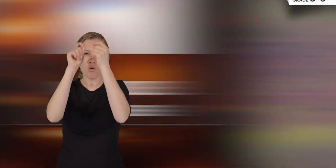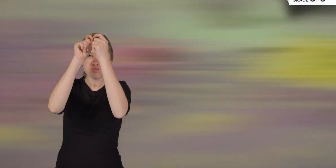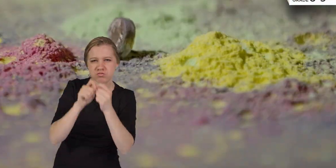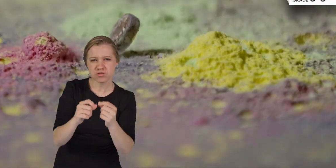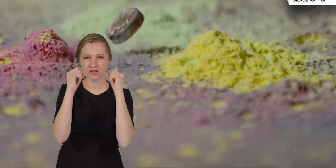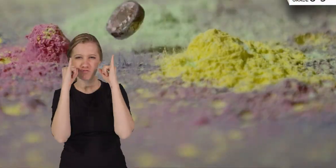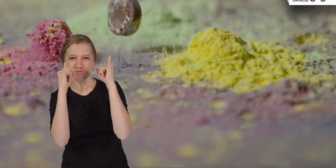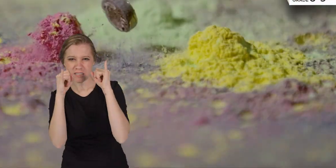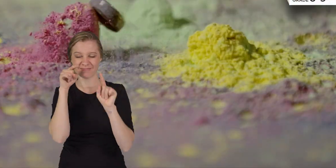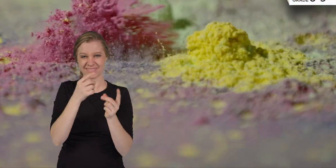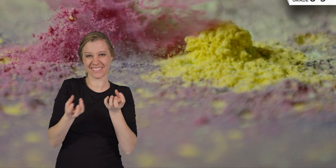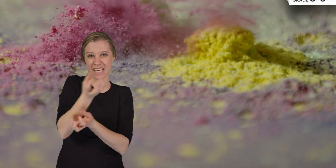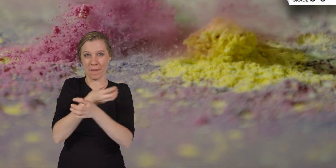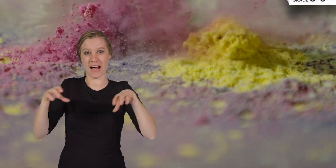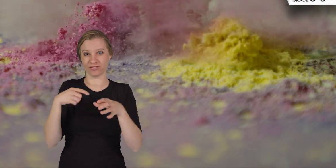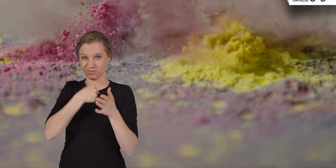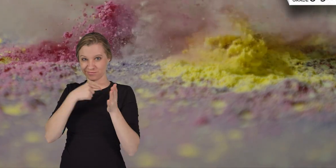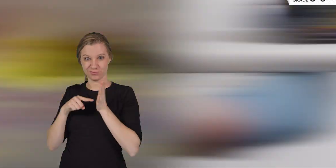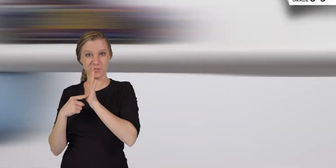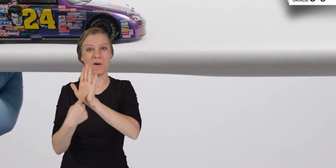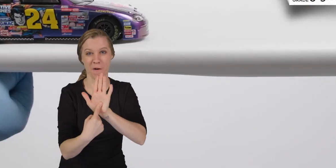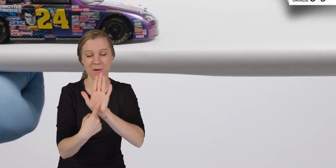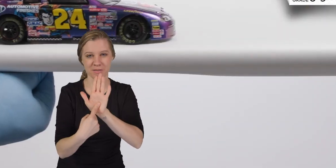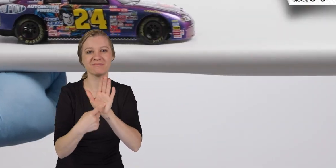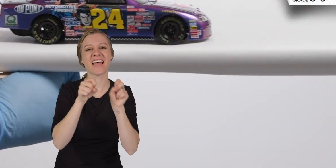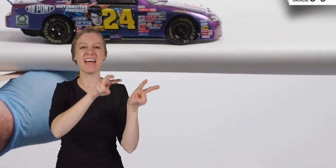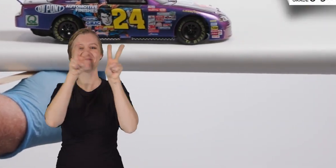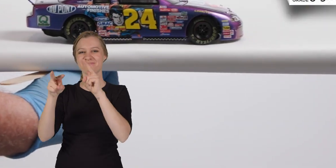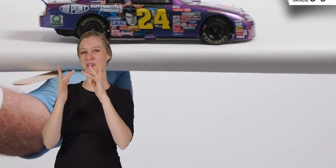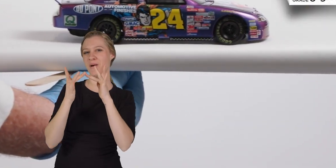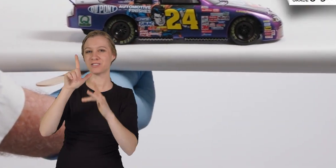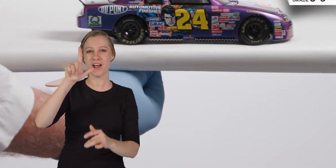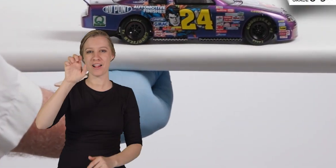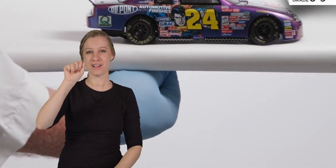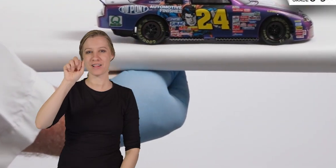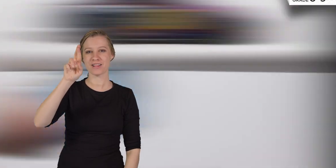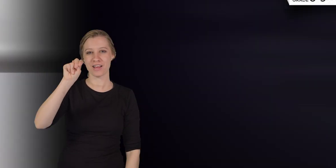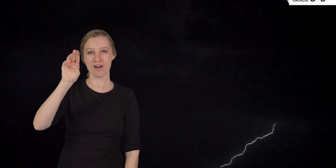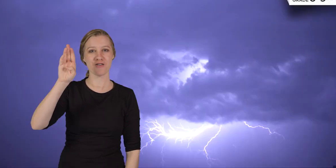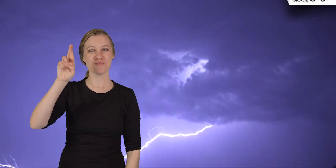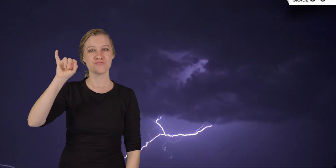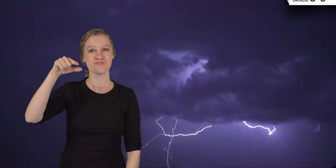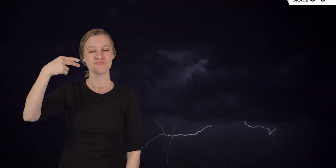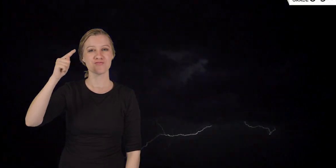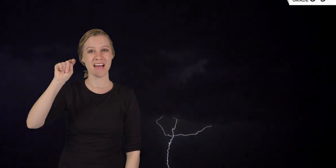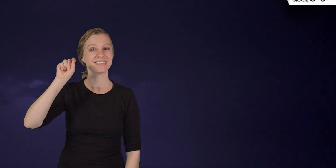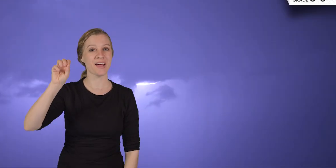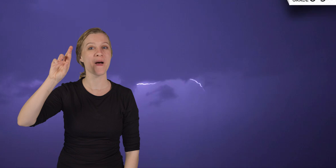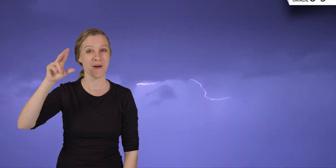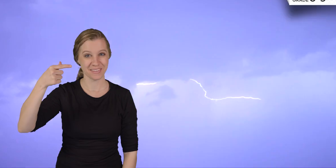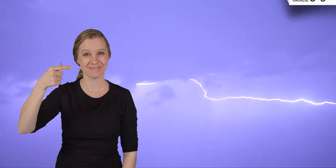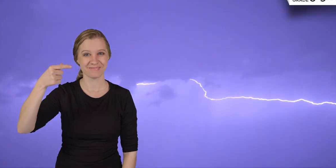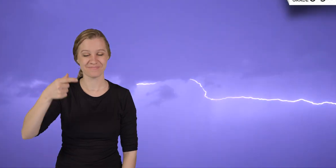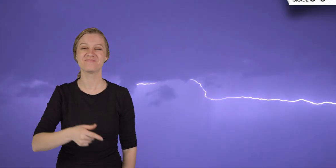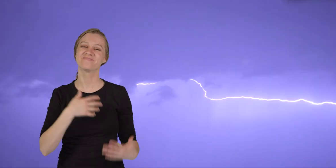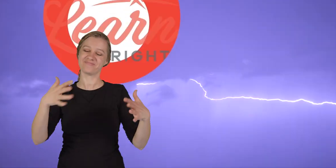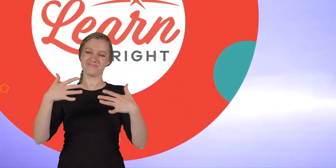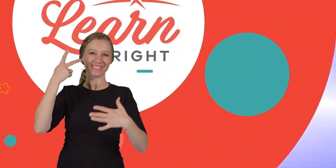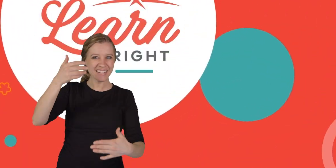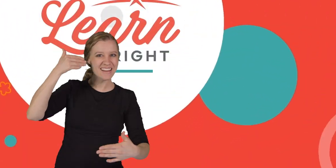detailed instructions on the stem activity we showed today head over to our website learnbright.org until next time